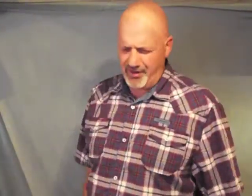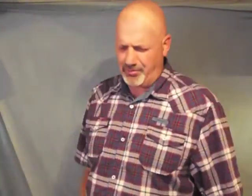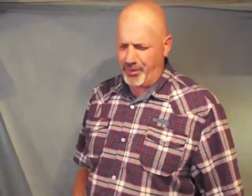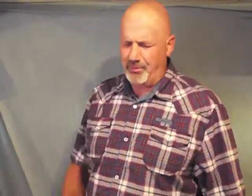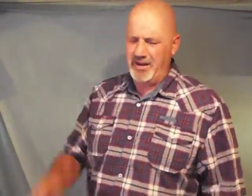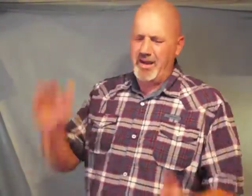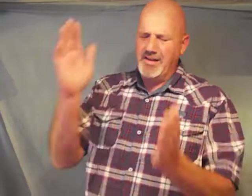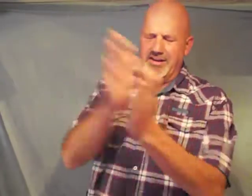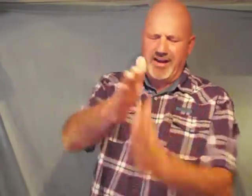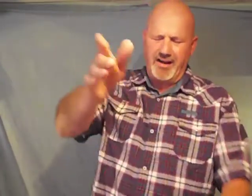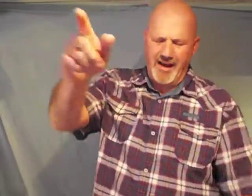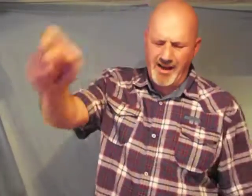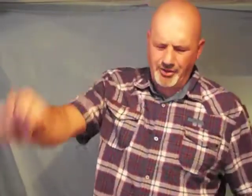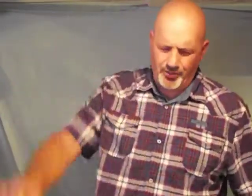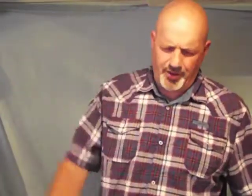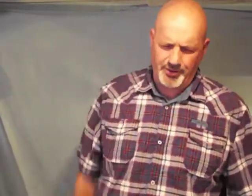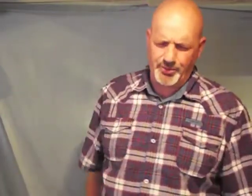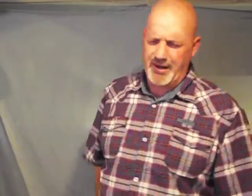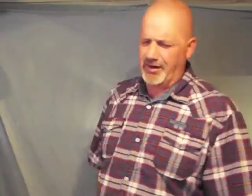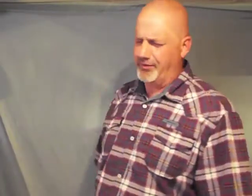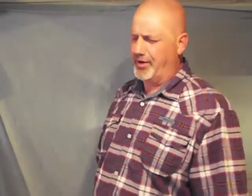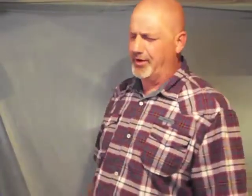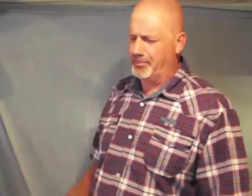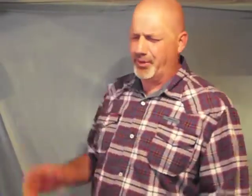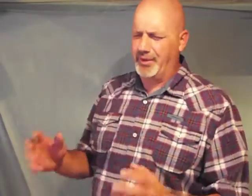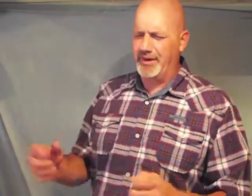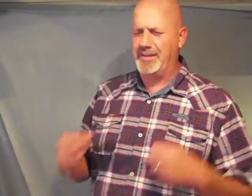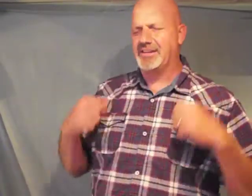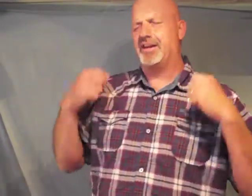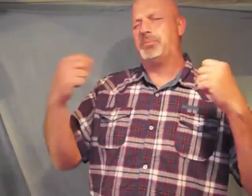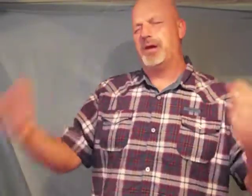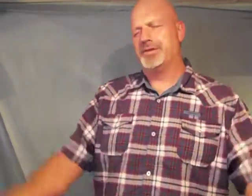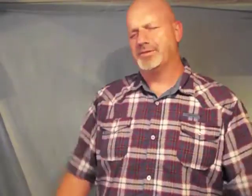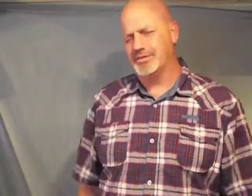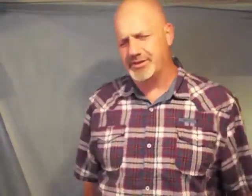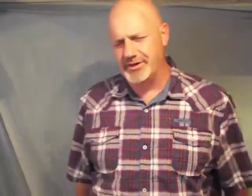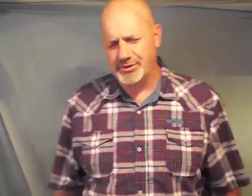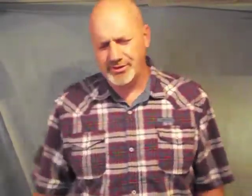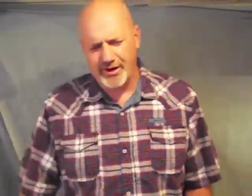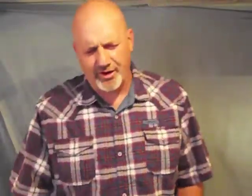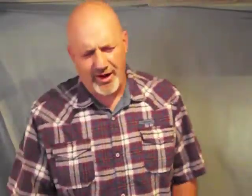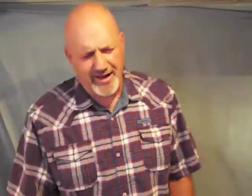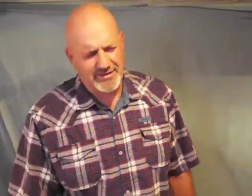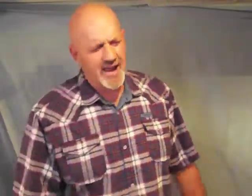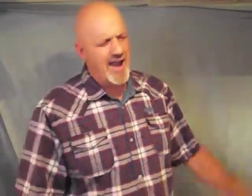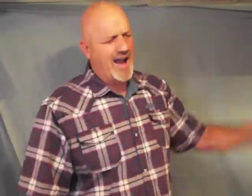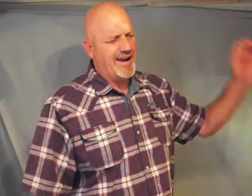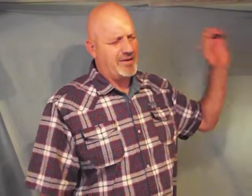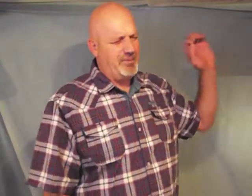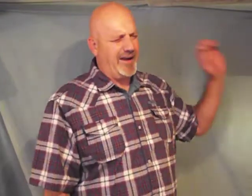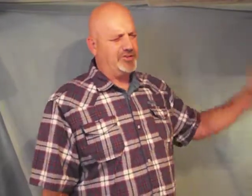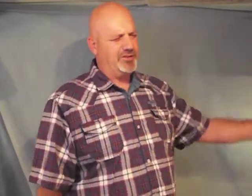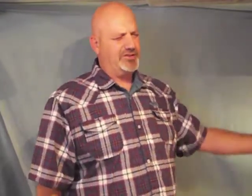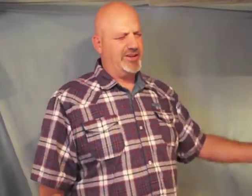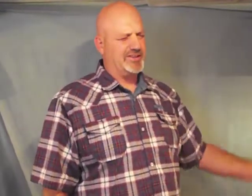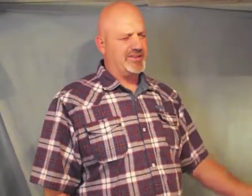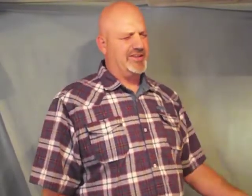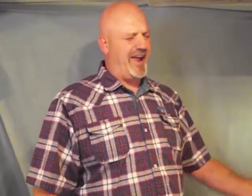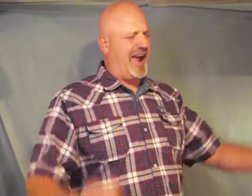employment to tear down your walls around our employees and our brothers and sisters in Christ I command you in Jesus name